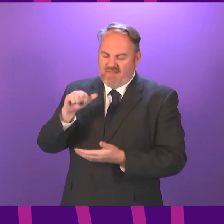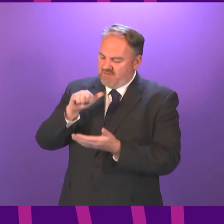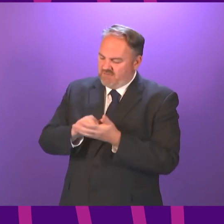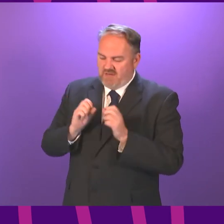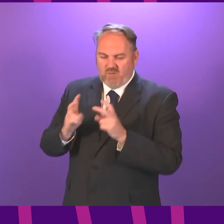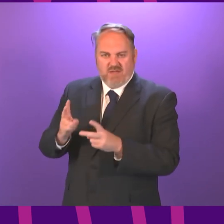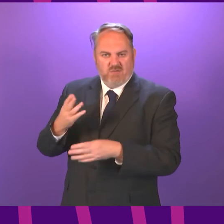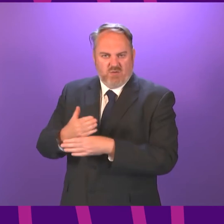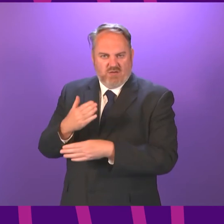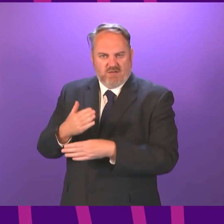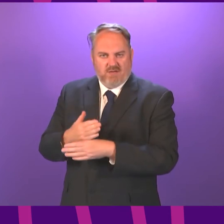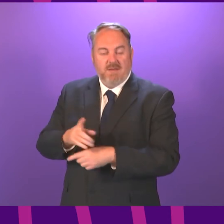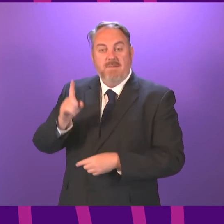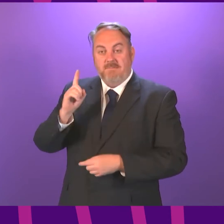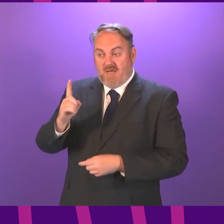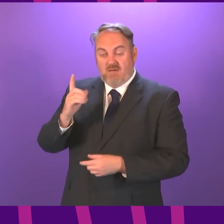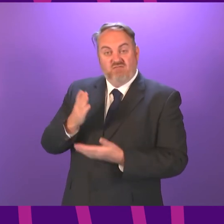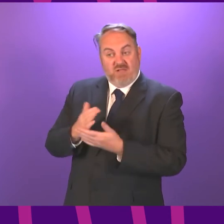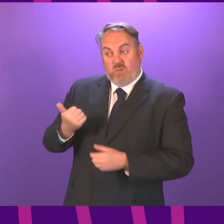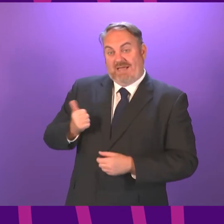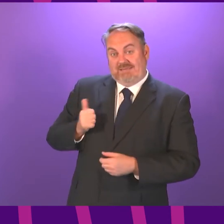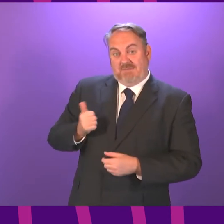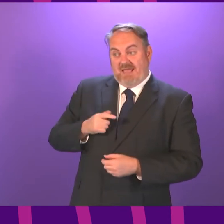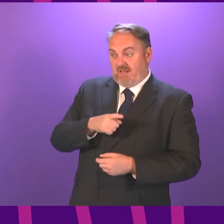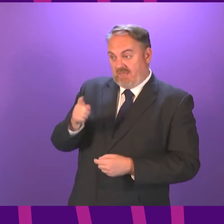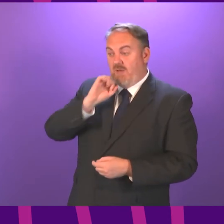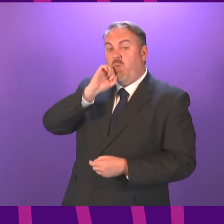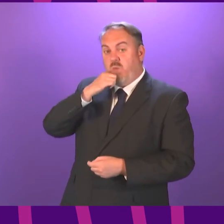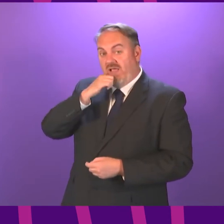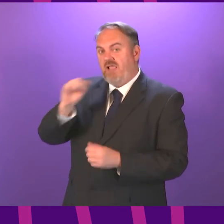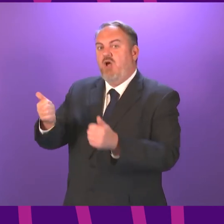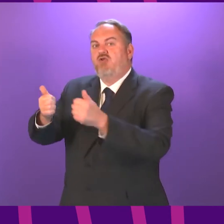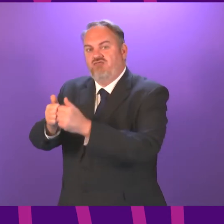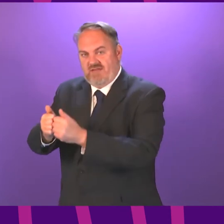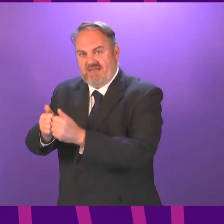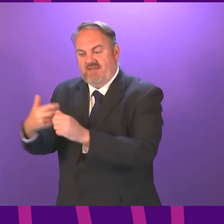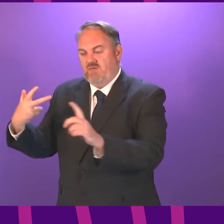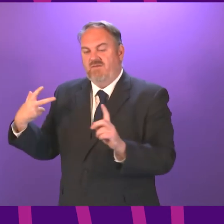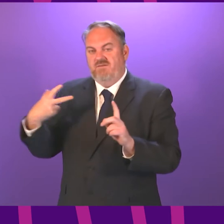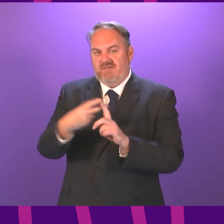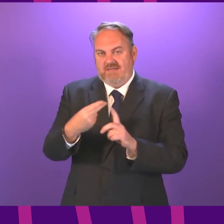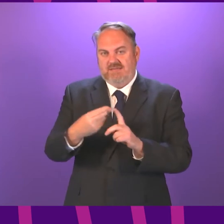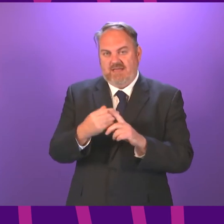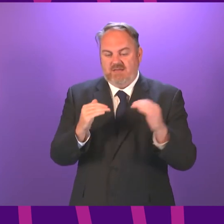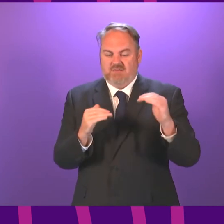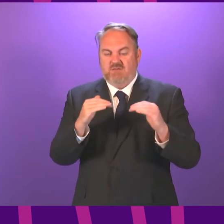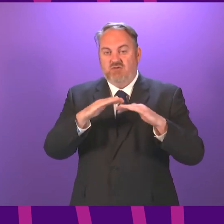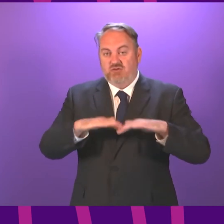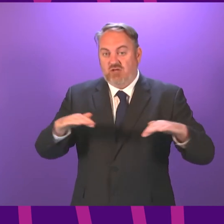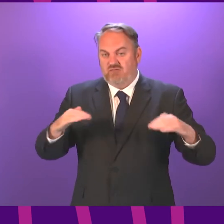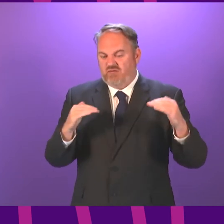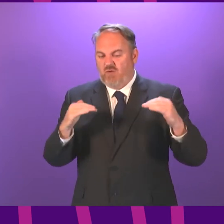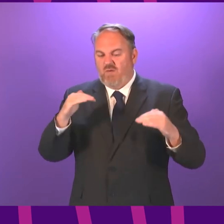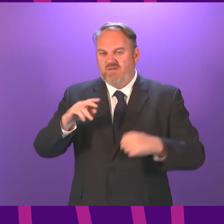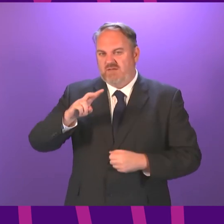of the JCVI giving the go-ahead to vaccination of over 12s, we've already started that planning. And as I said in my statement,